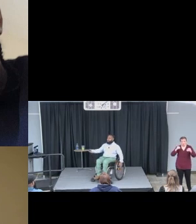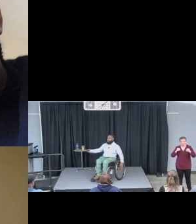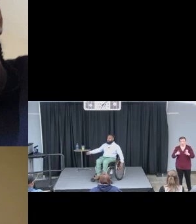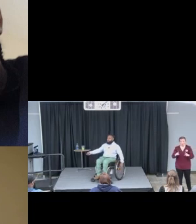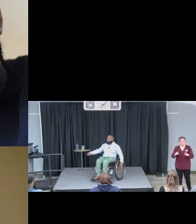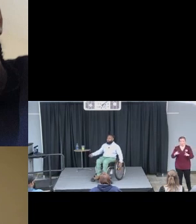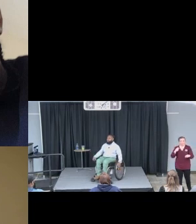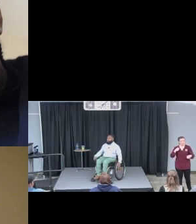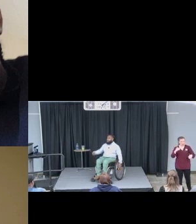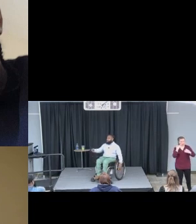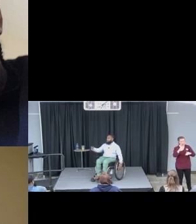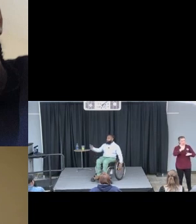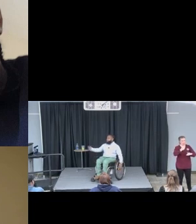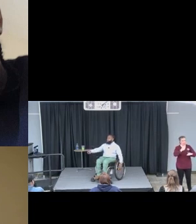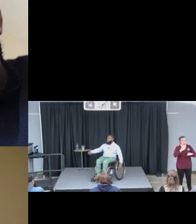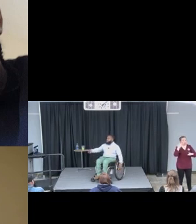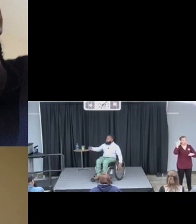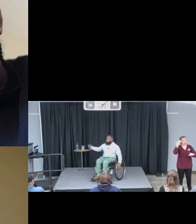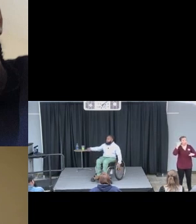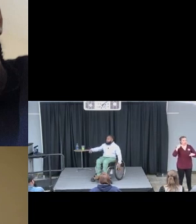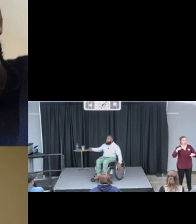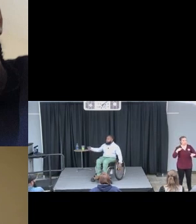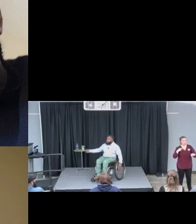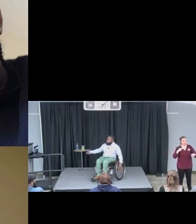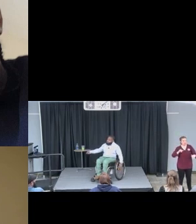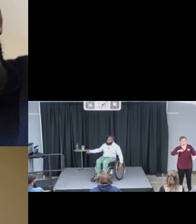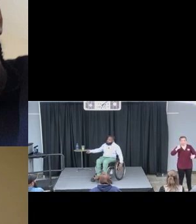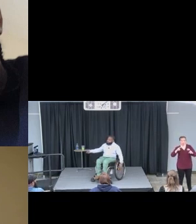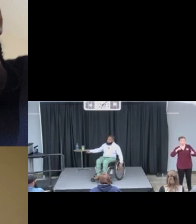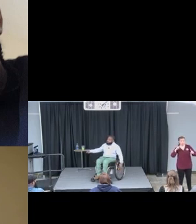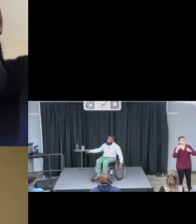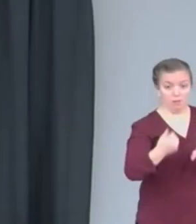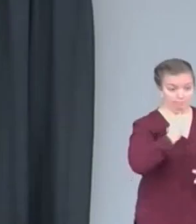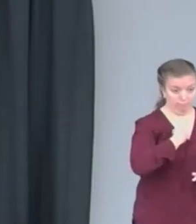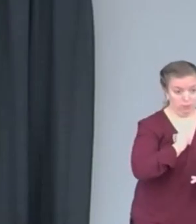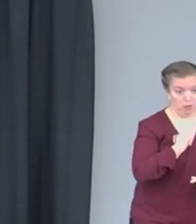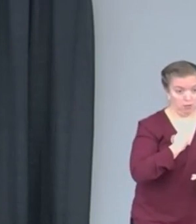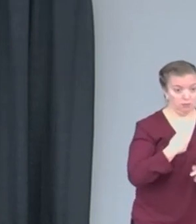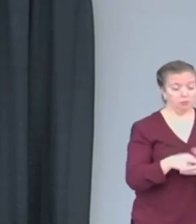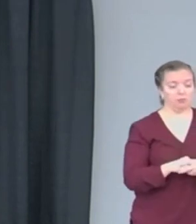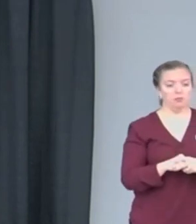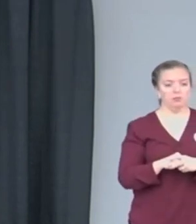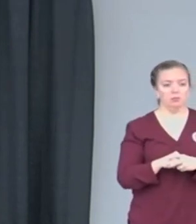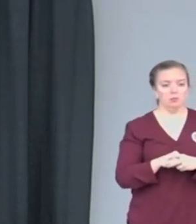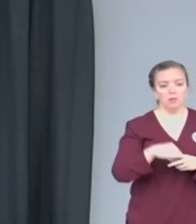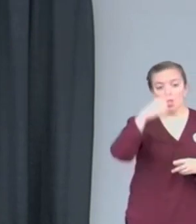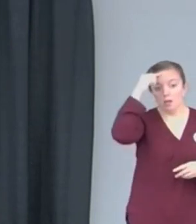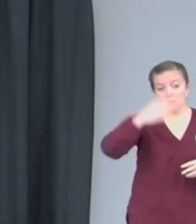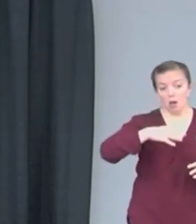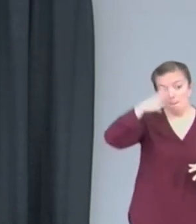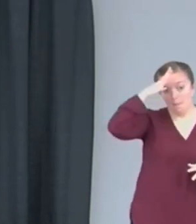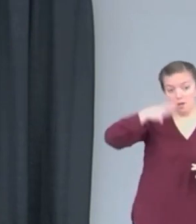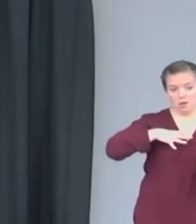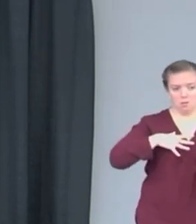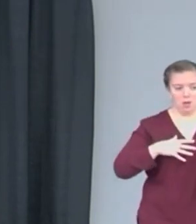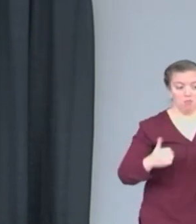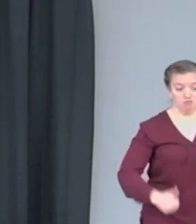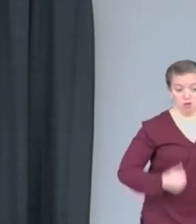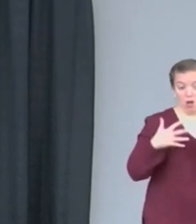limited myself because of how I was seen by everyone else. As a black man in America, it's hard.